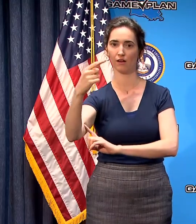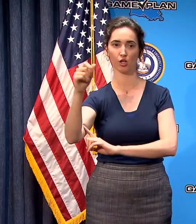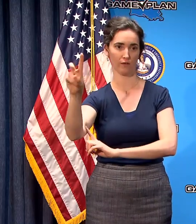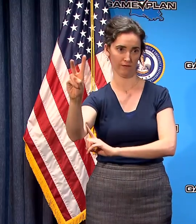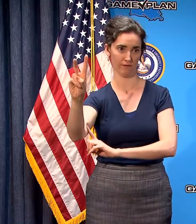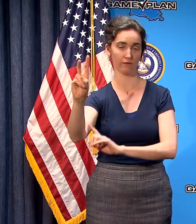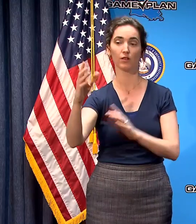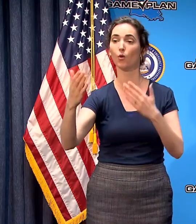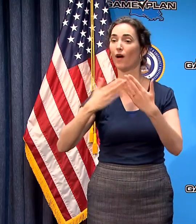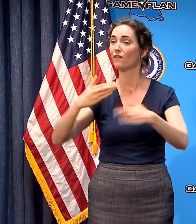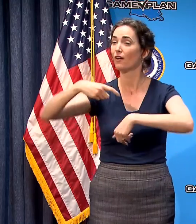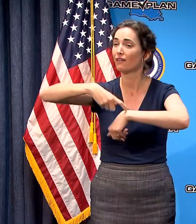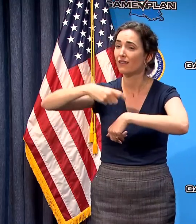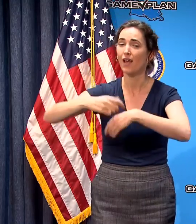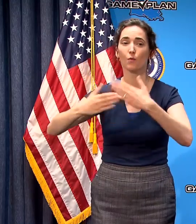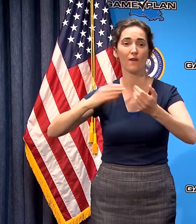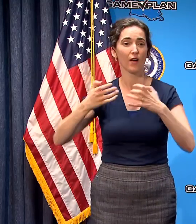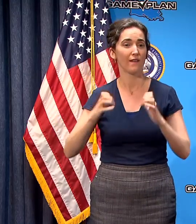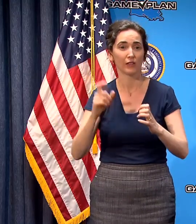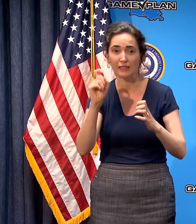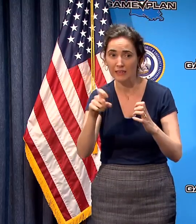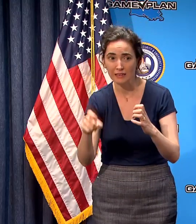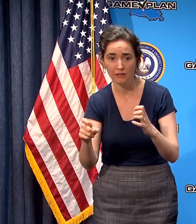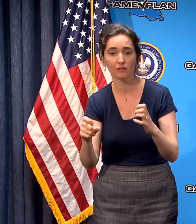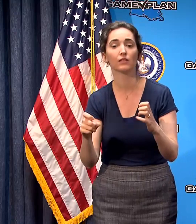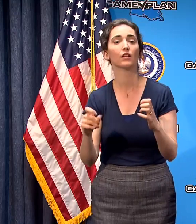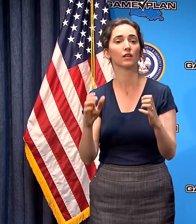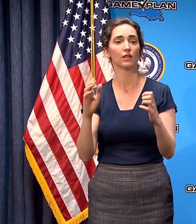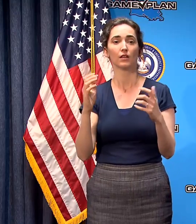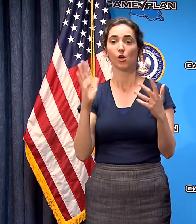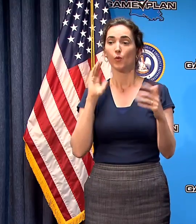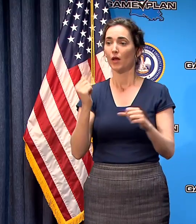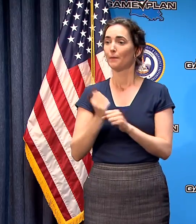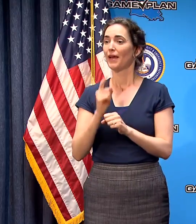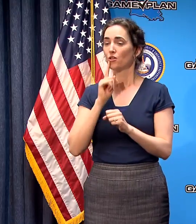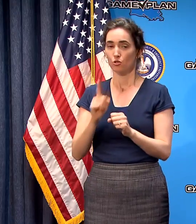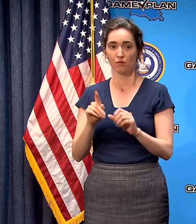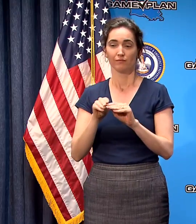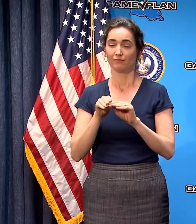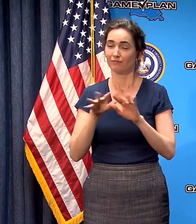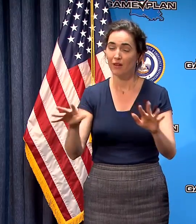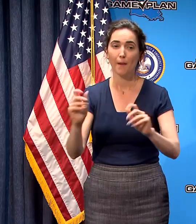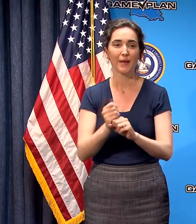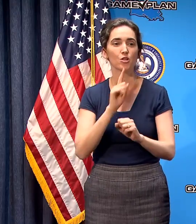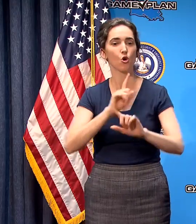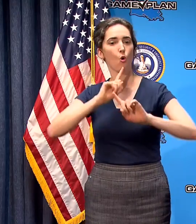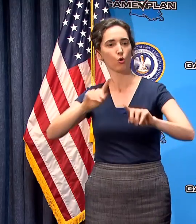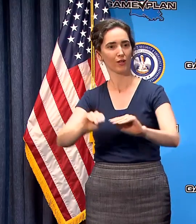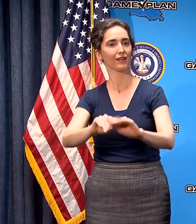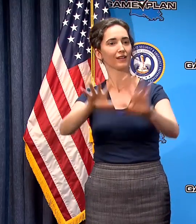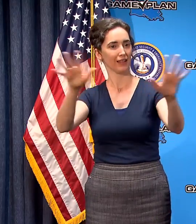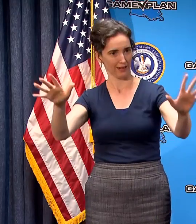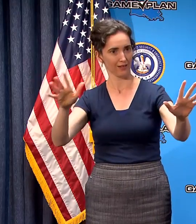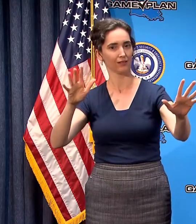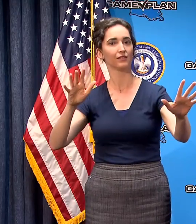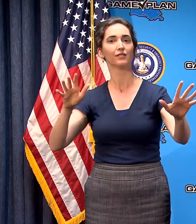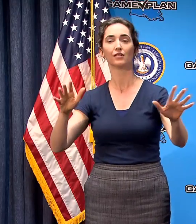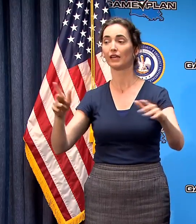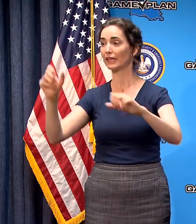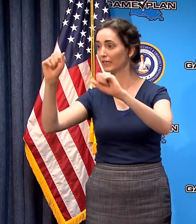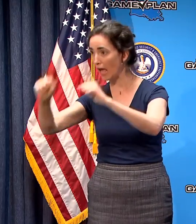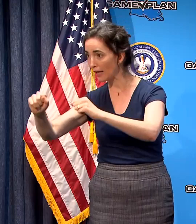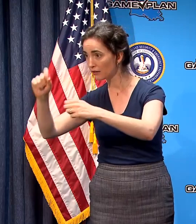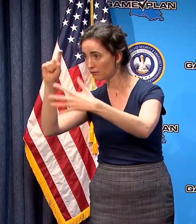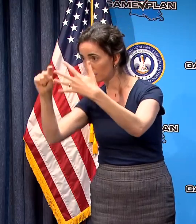time make whatever effort is necessary to make sure people understand this order what they can do what they